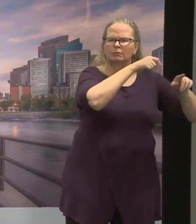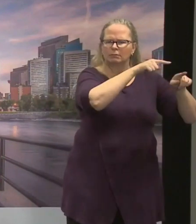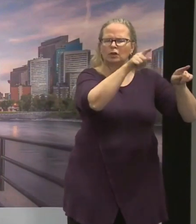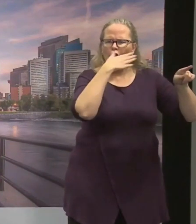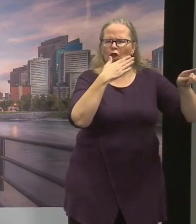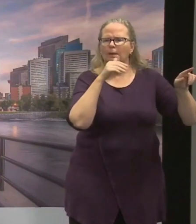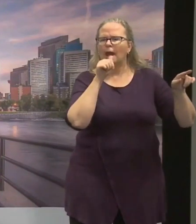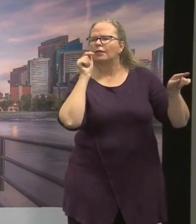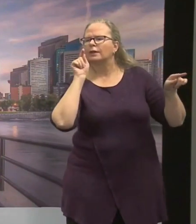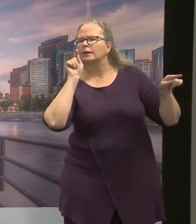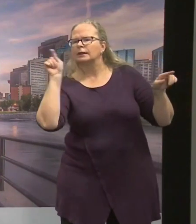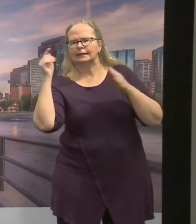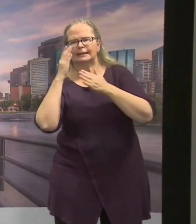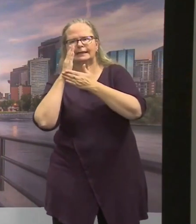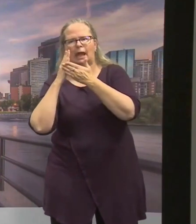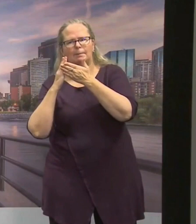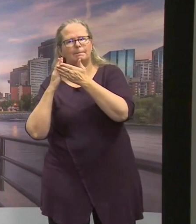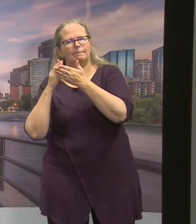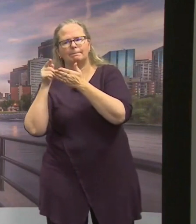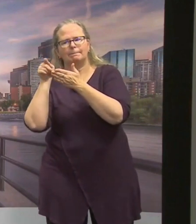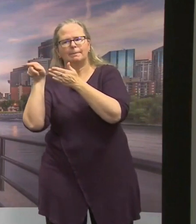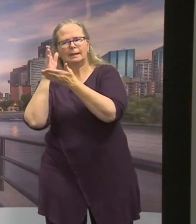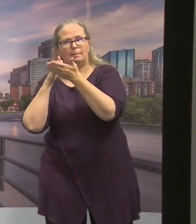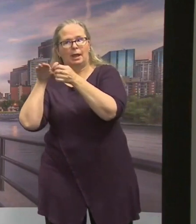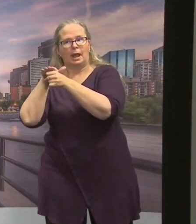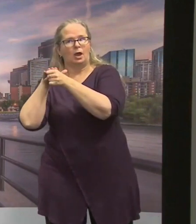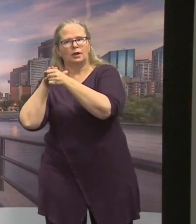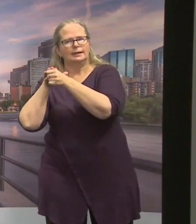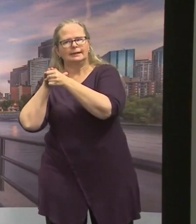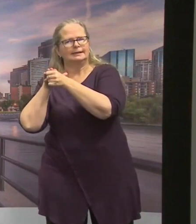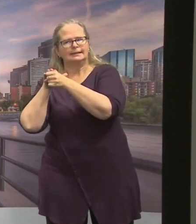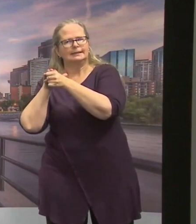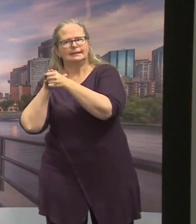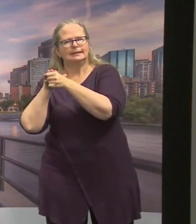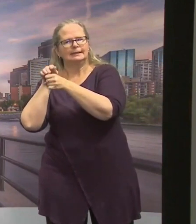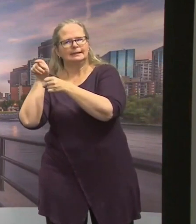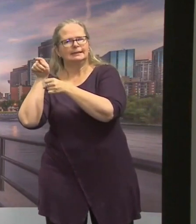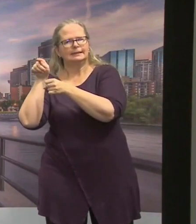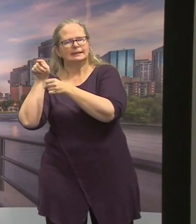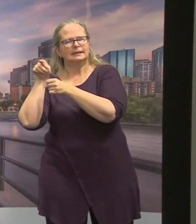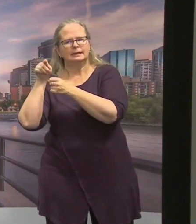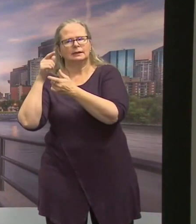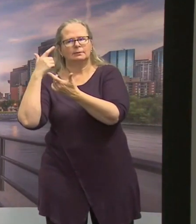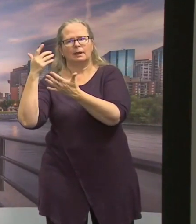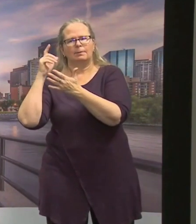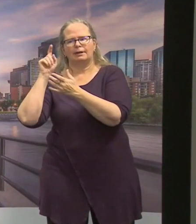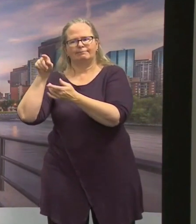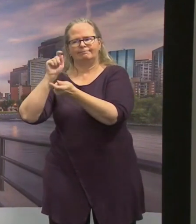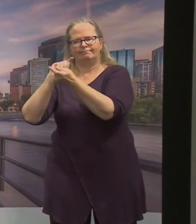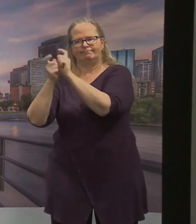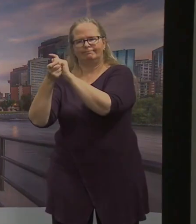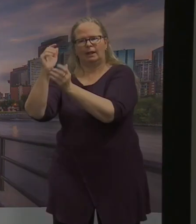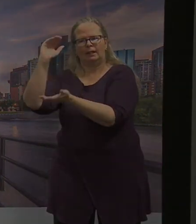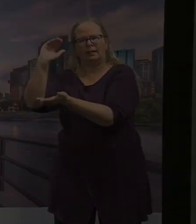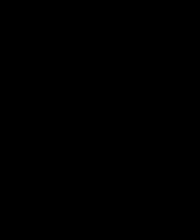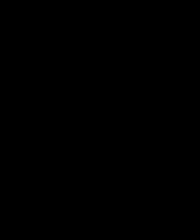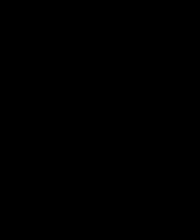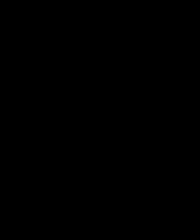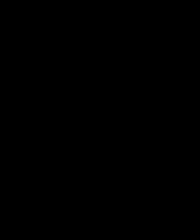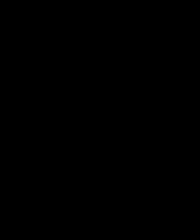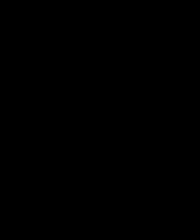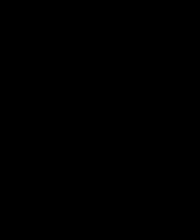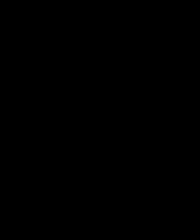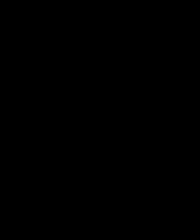had to crack down, and I hope we don't have to do that here. And it's about the restaurants and bars being good, but also about the patrons being disciplined. Thank you.